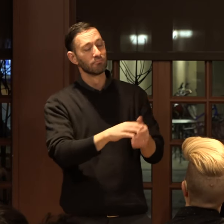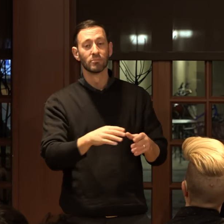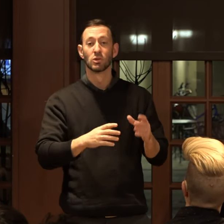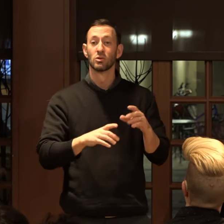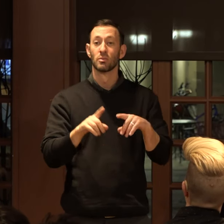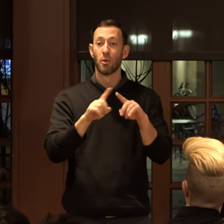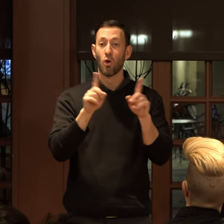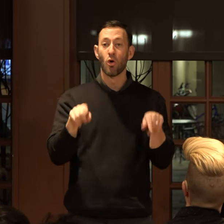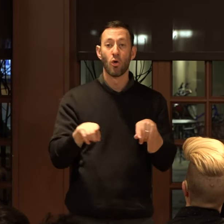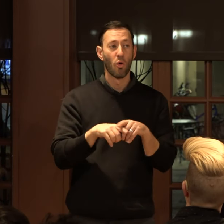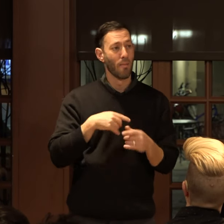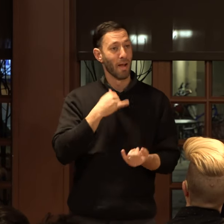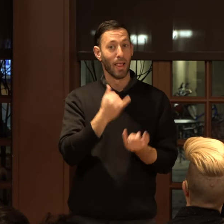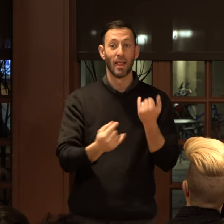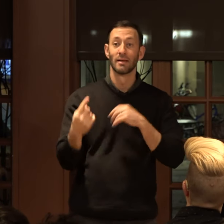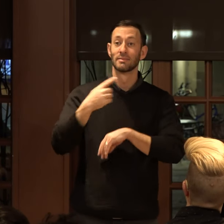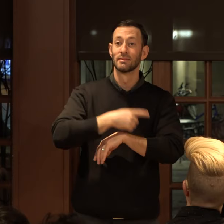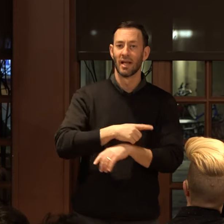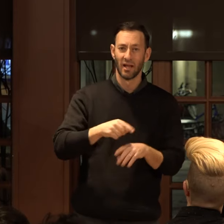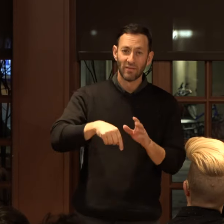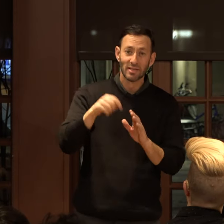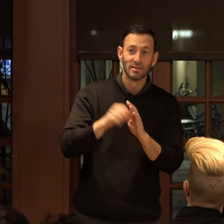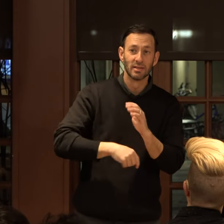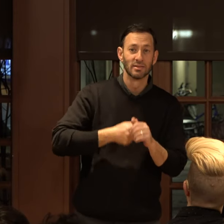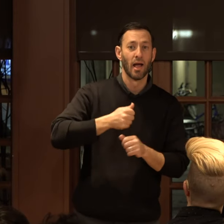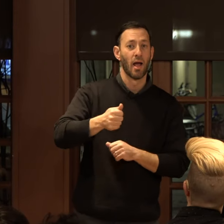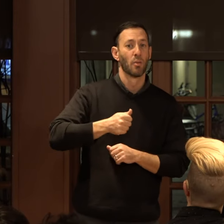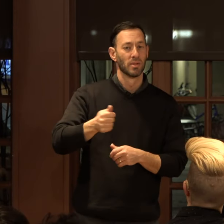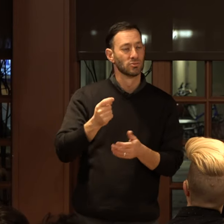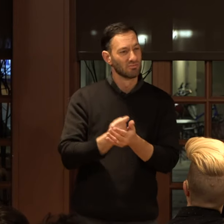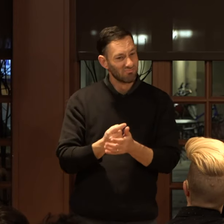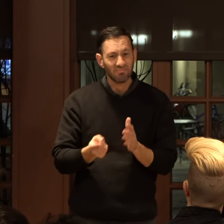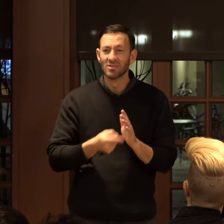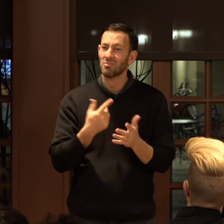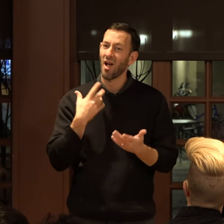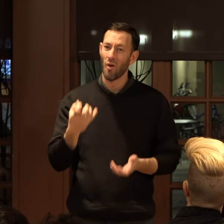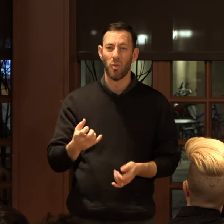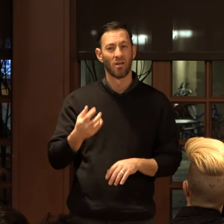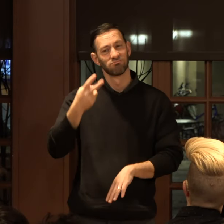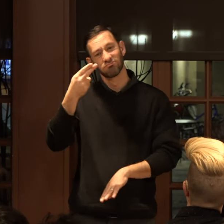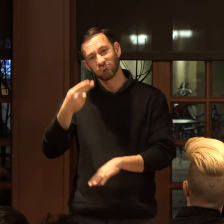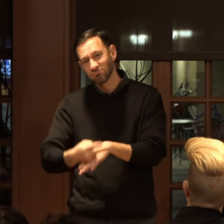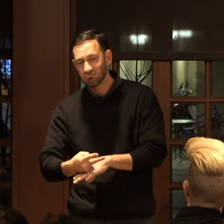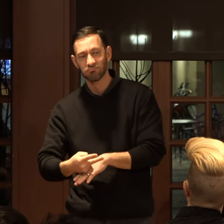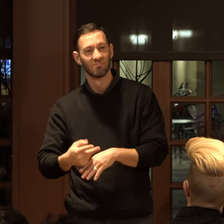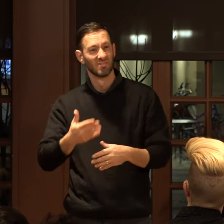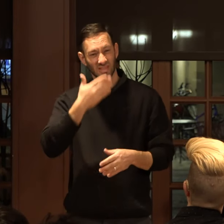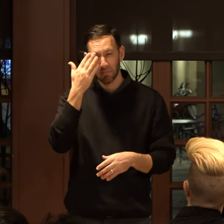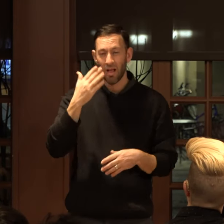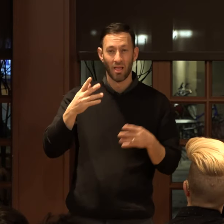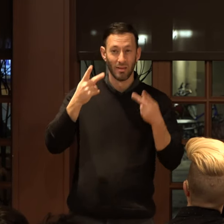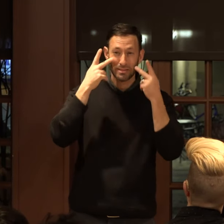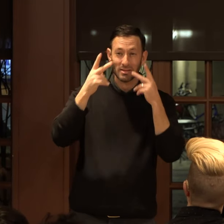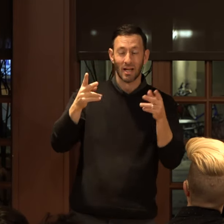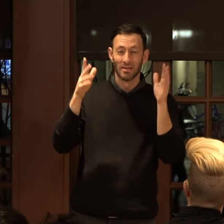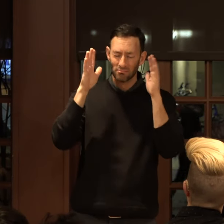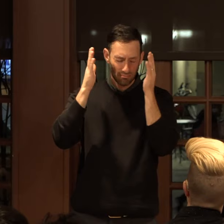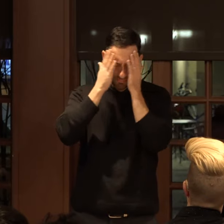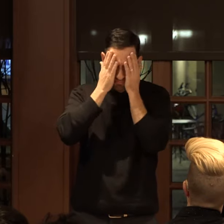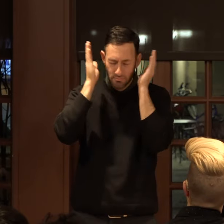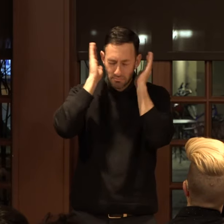on my last day of intensive outpatient therapy. There are still times when I want to stay down on the floor and shut out every smell, sight, and sound.